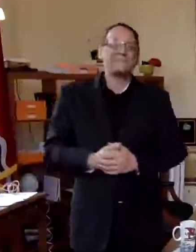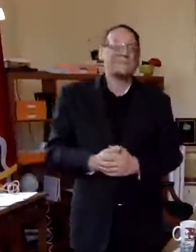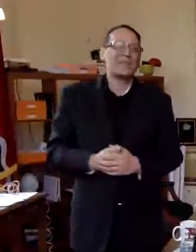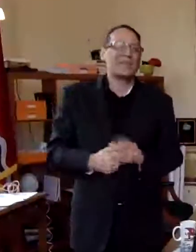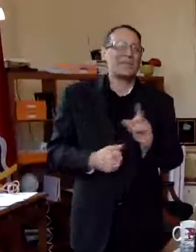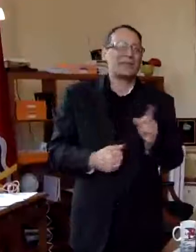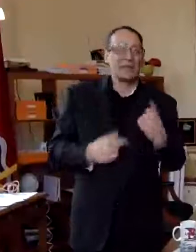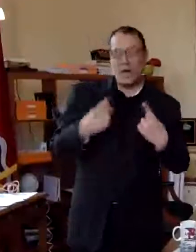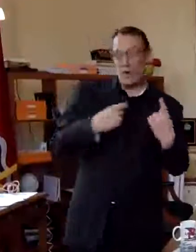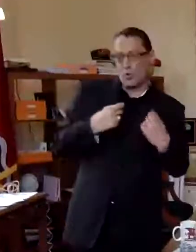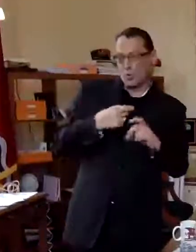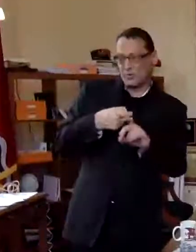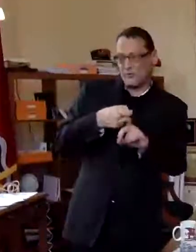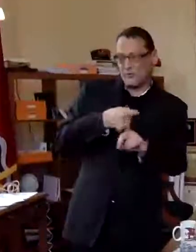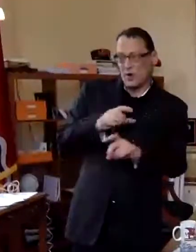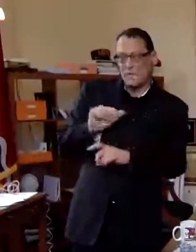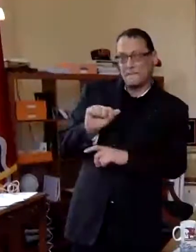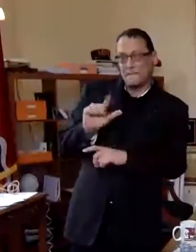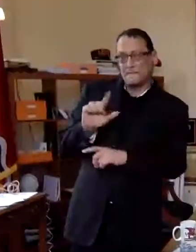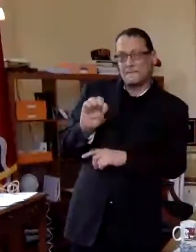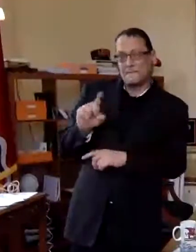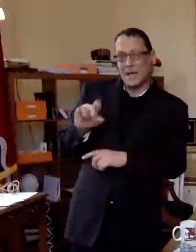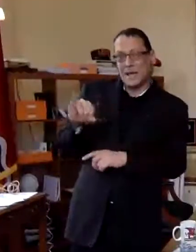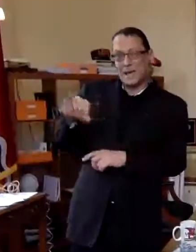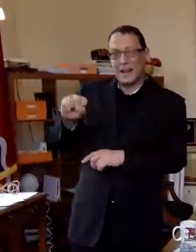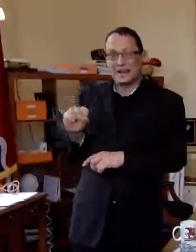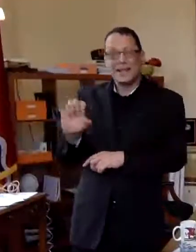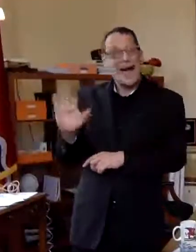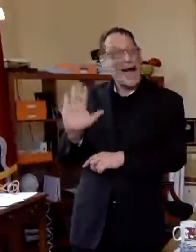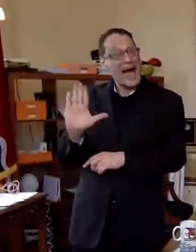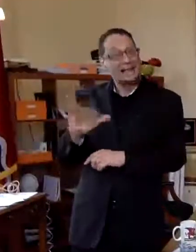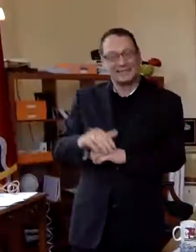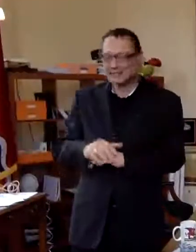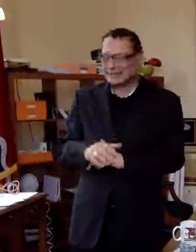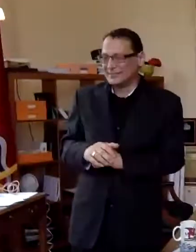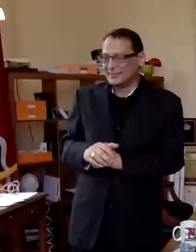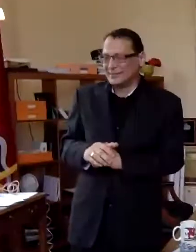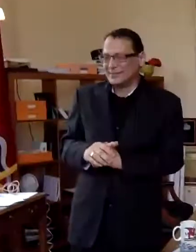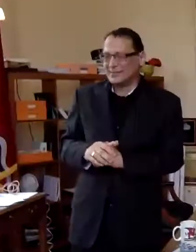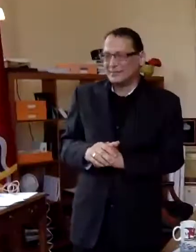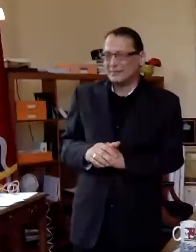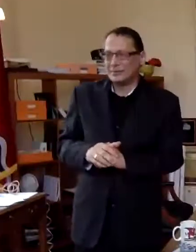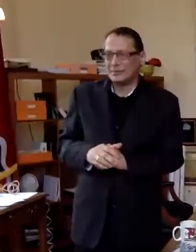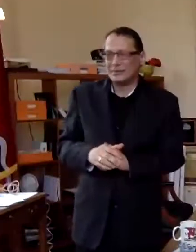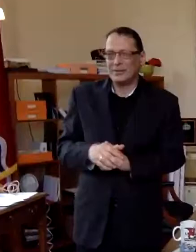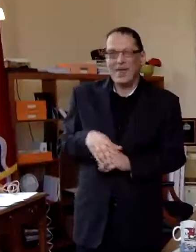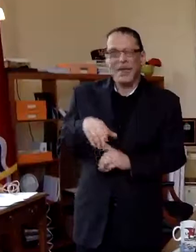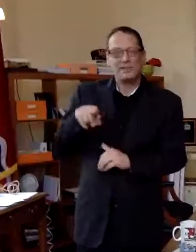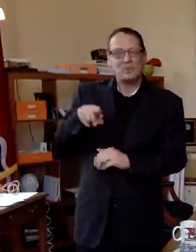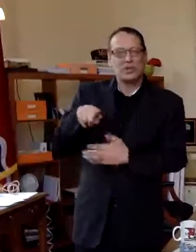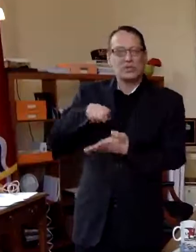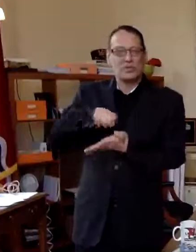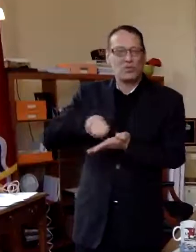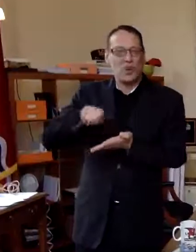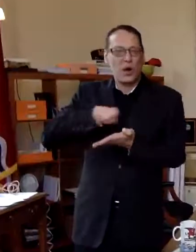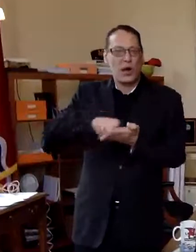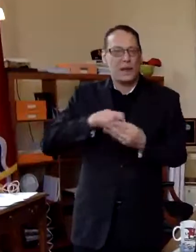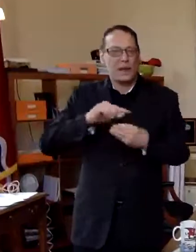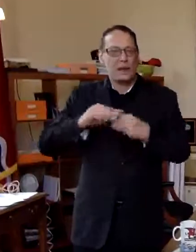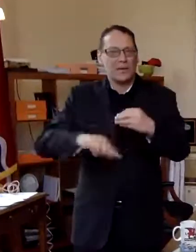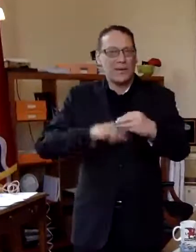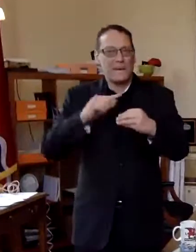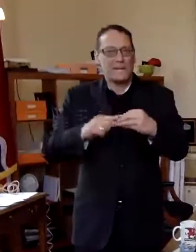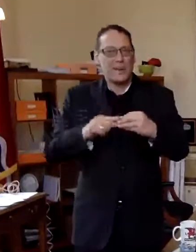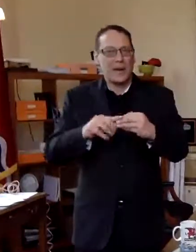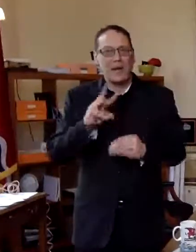question from uh alexis over at channel 4. hi alexis uh she uh is writing about the i think this is